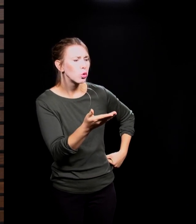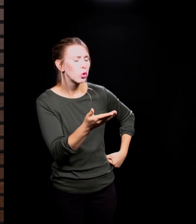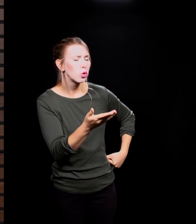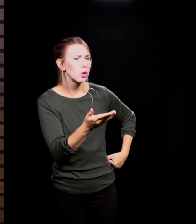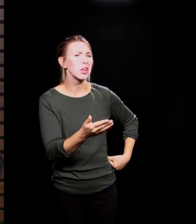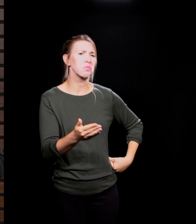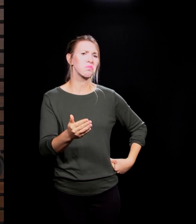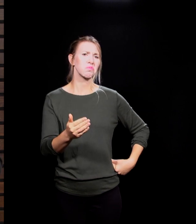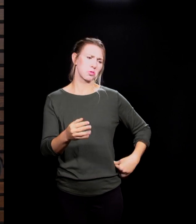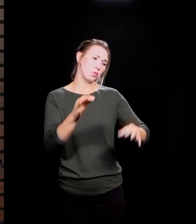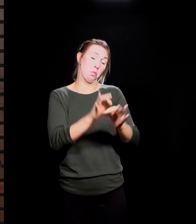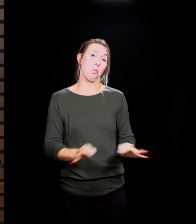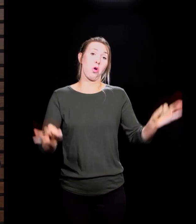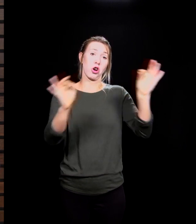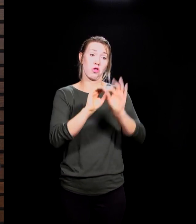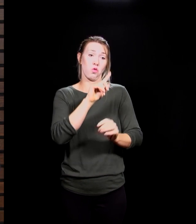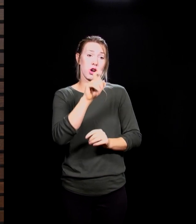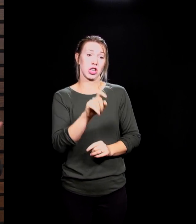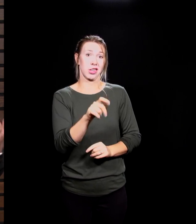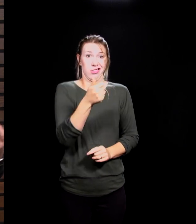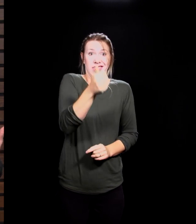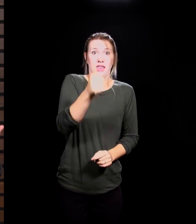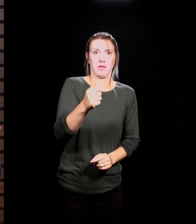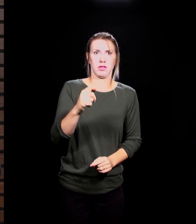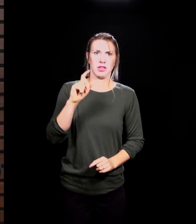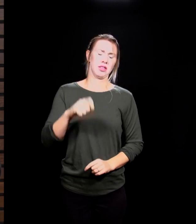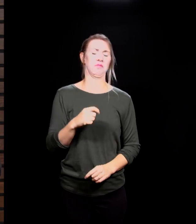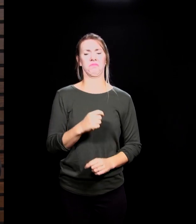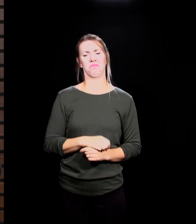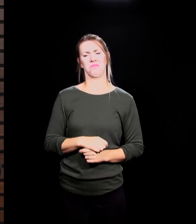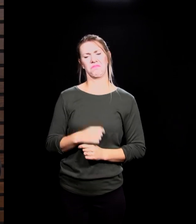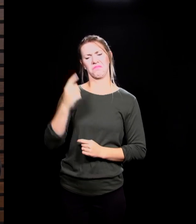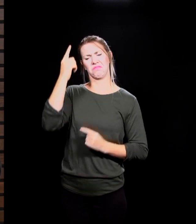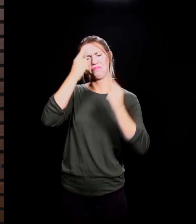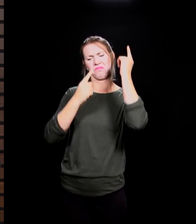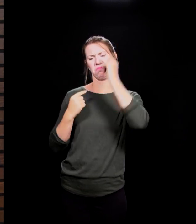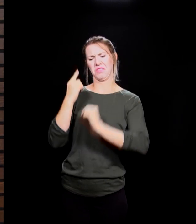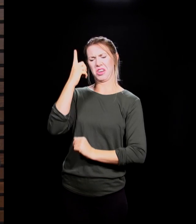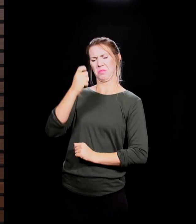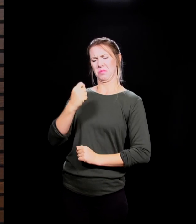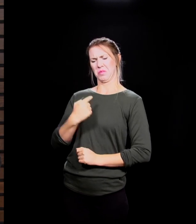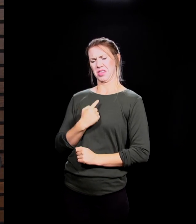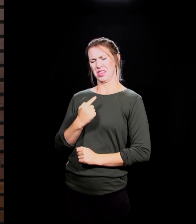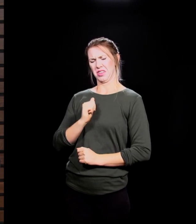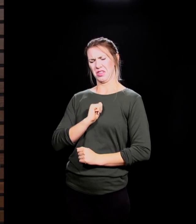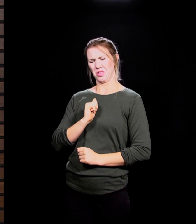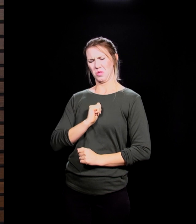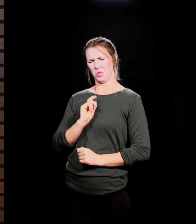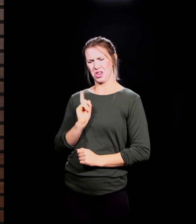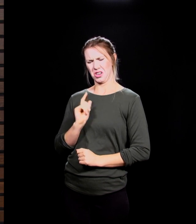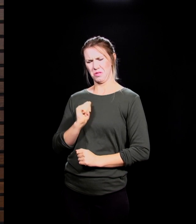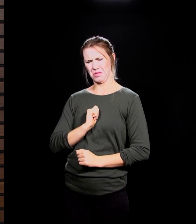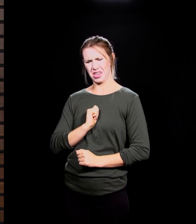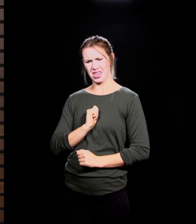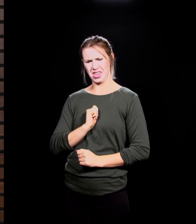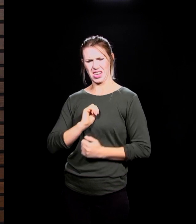question that we have to ask ourselves, where indeed am I? Where am I, and how do I get to where I need